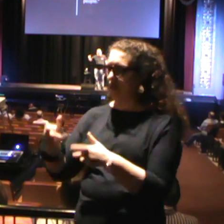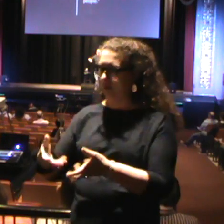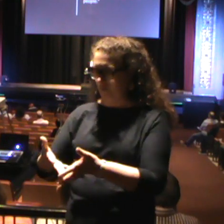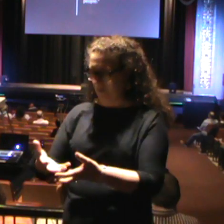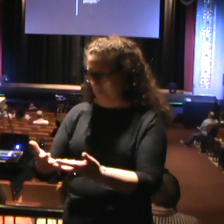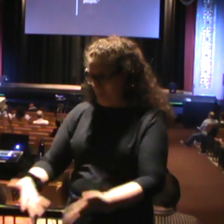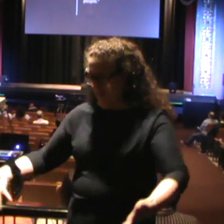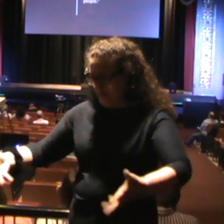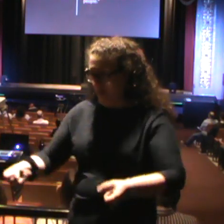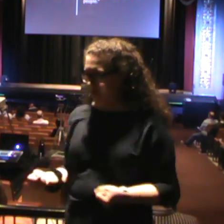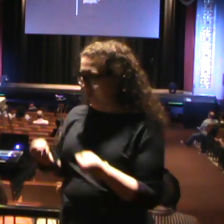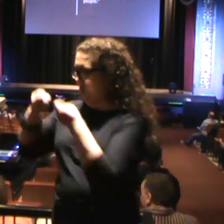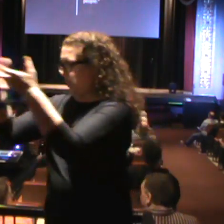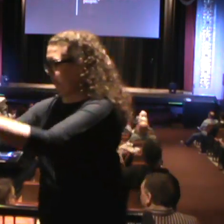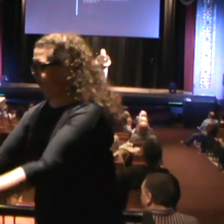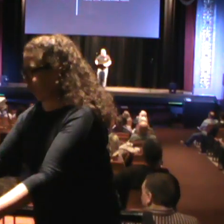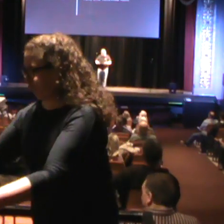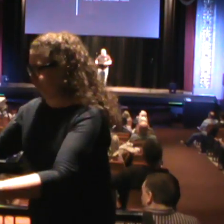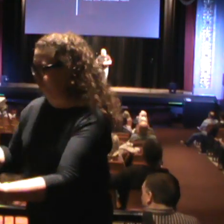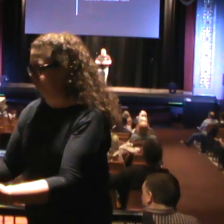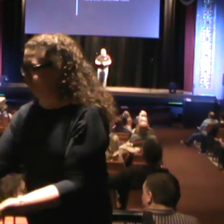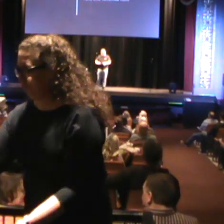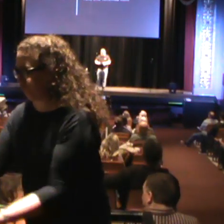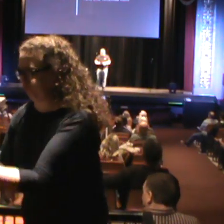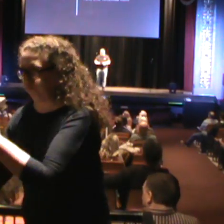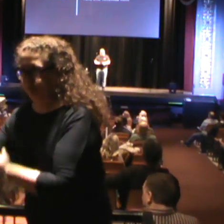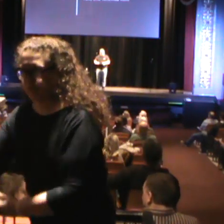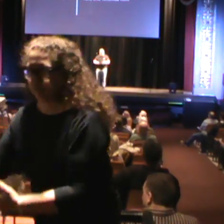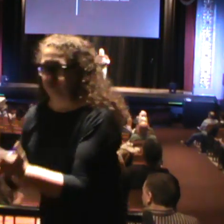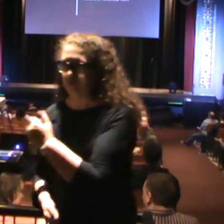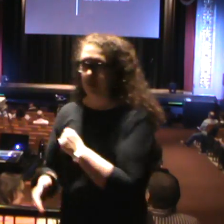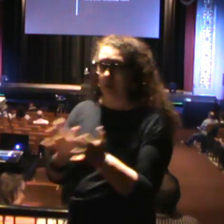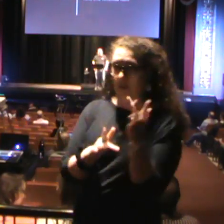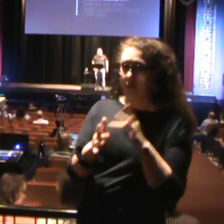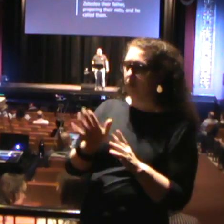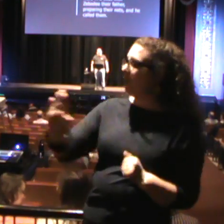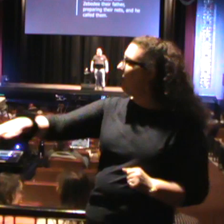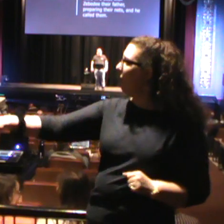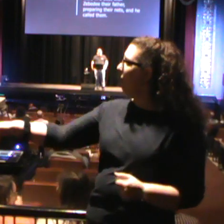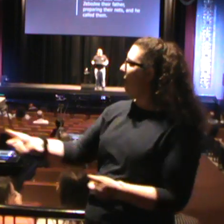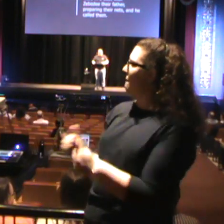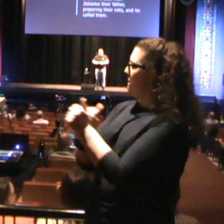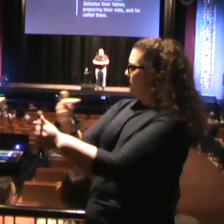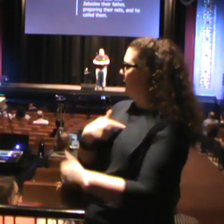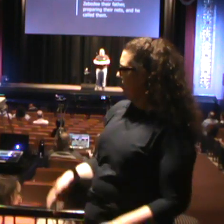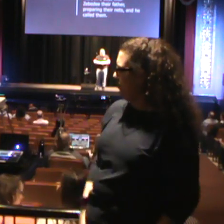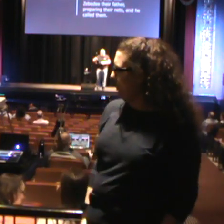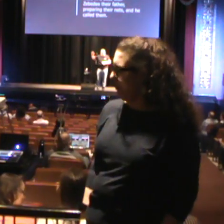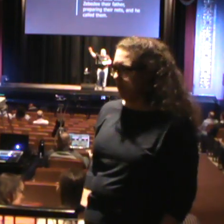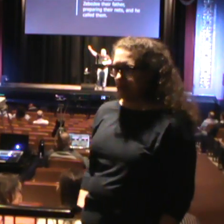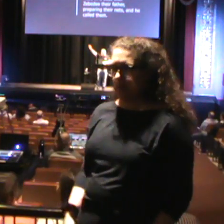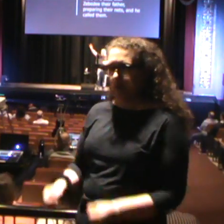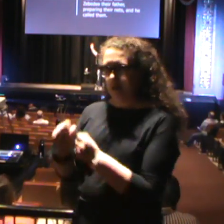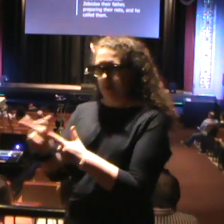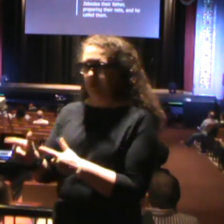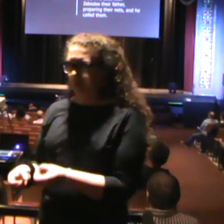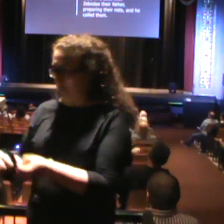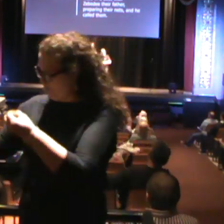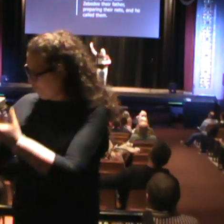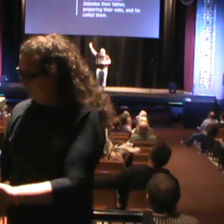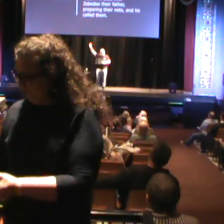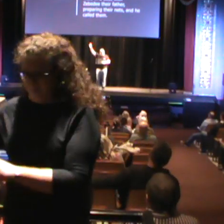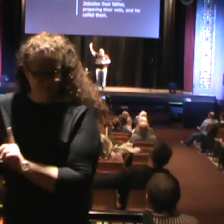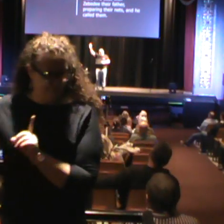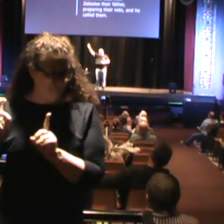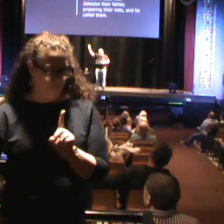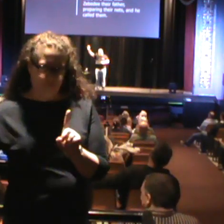I will make you fish for people. Immediately they left their nets and followed him. Going on from there, he saw two other brothers, James,